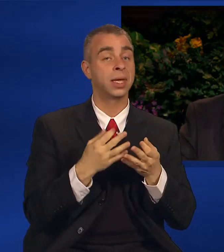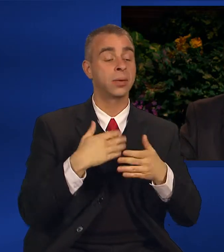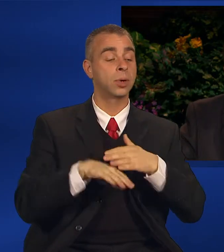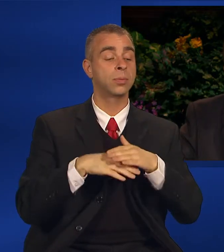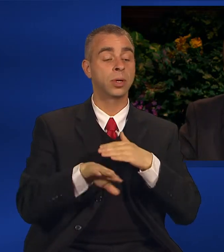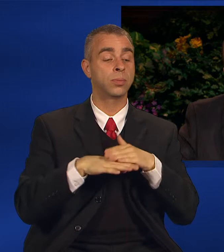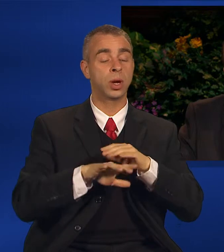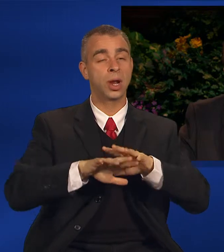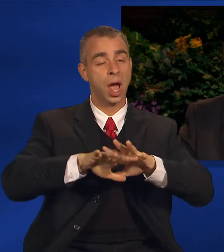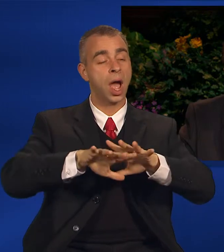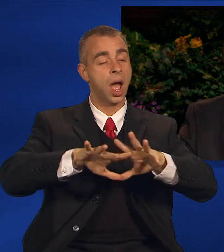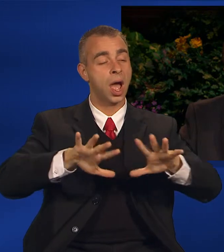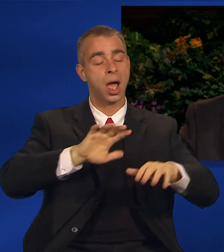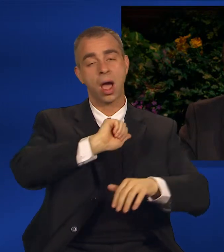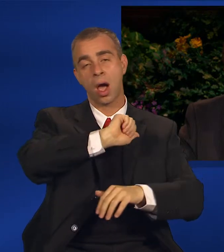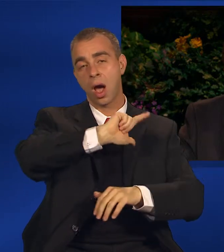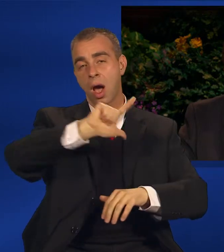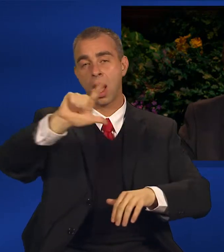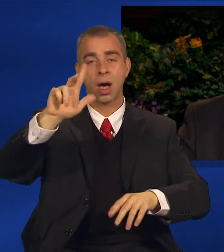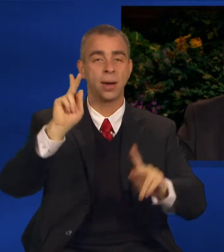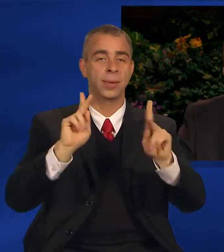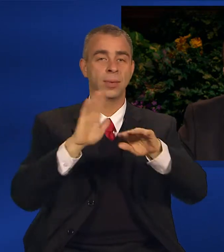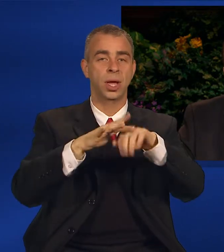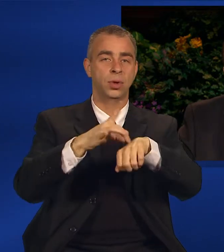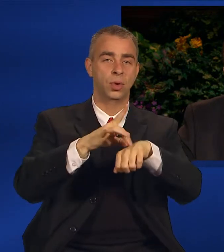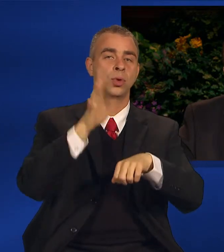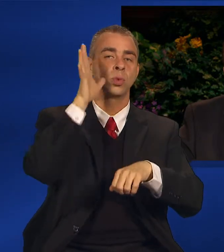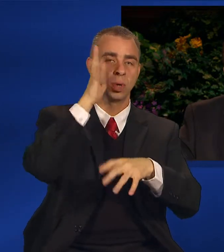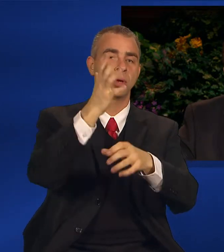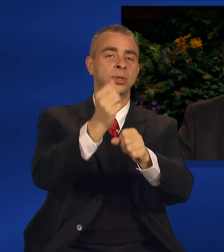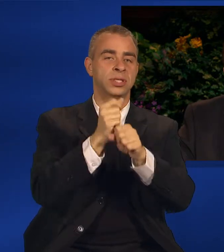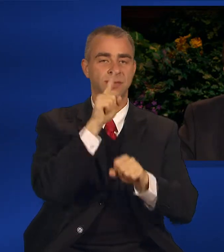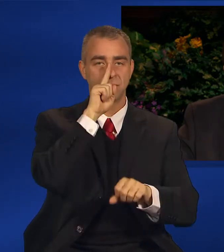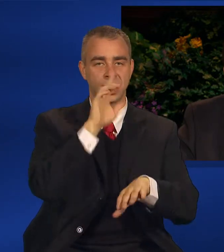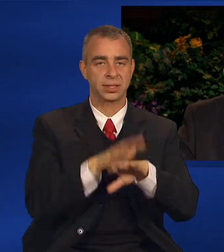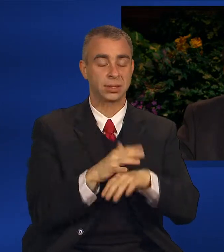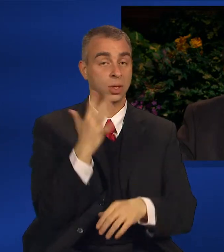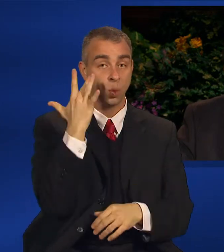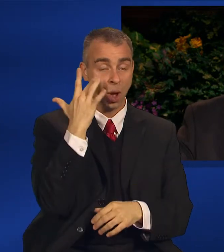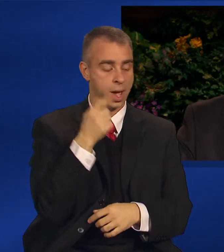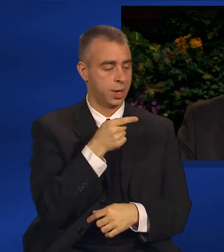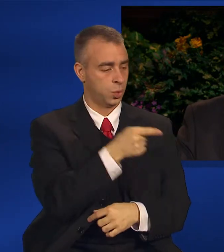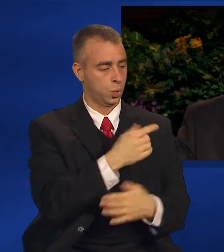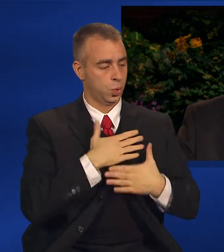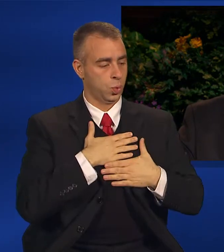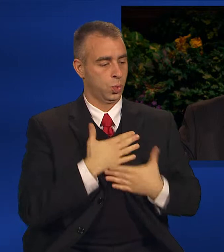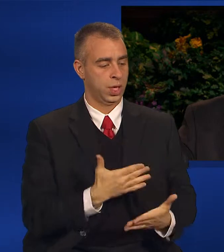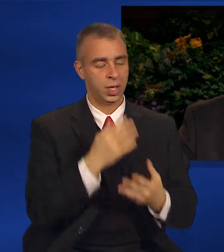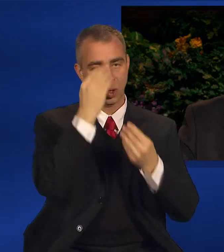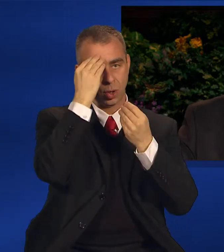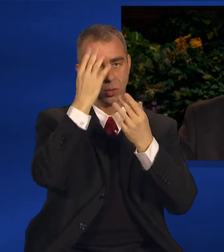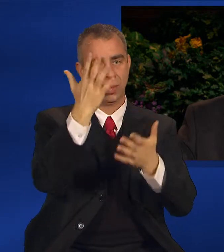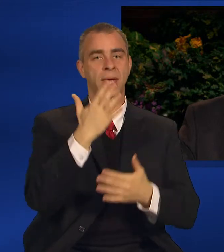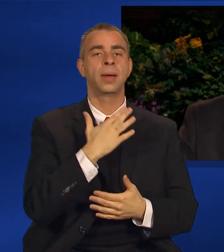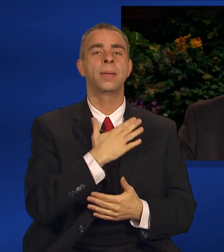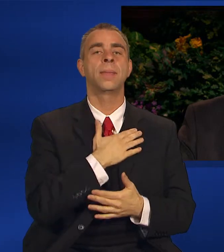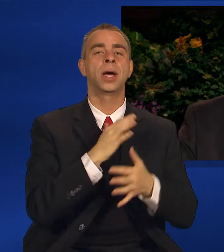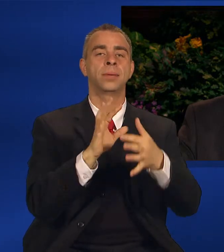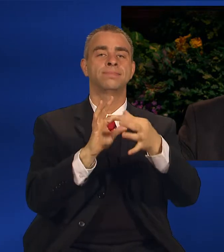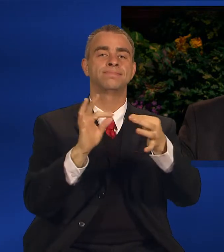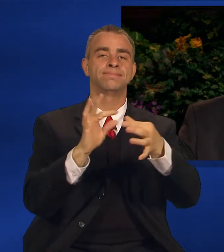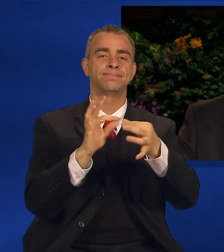be blessed, because thou hast obeyed my voice.